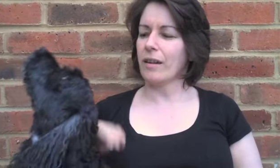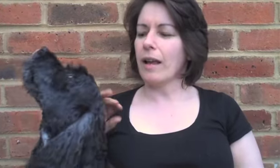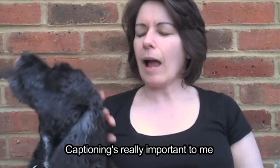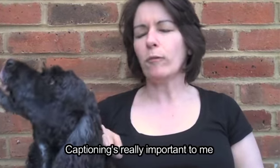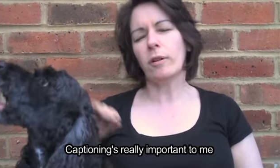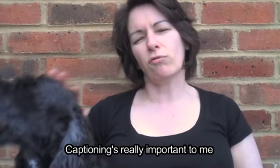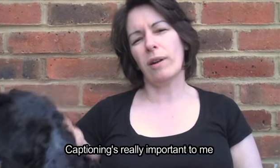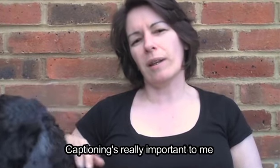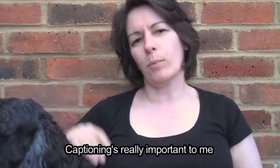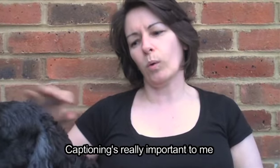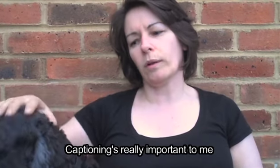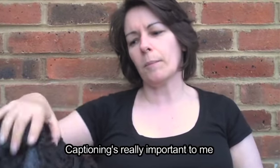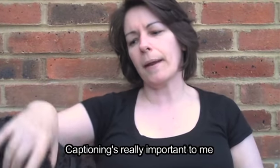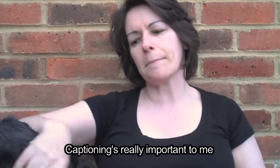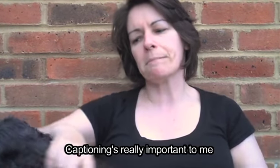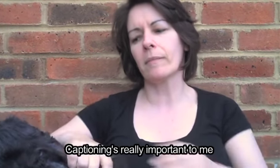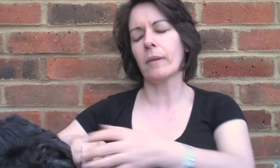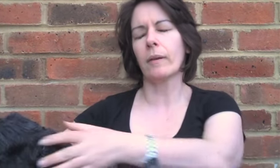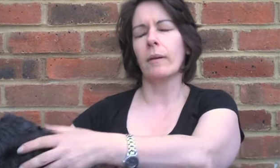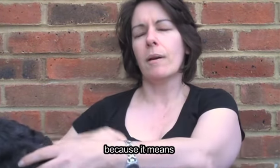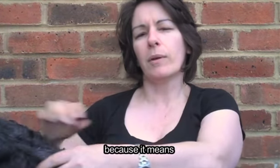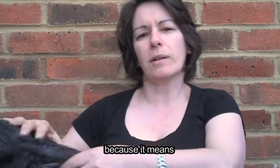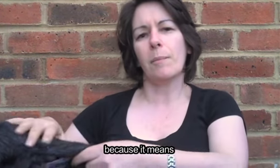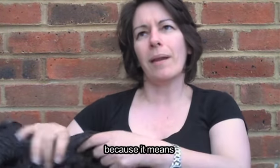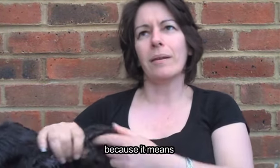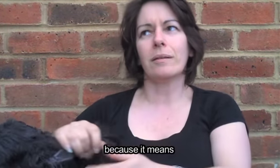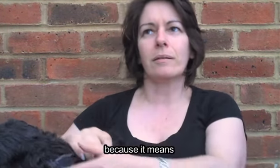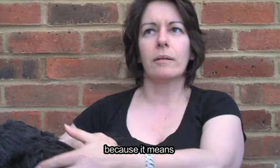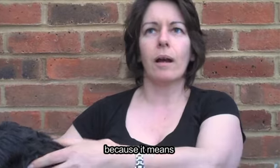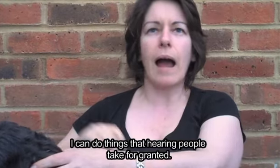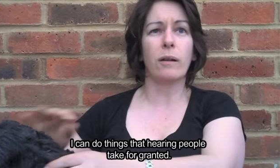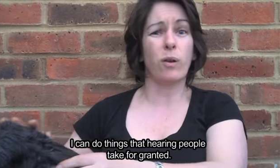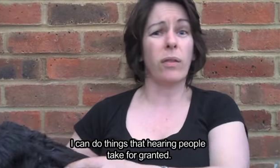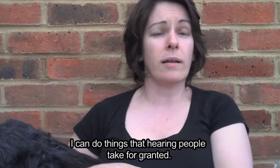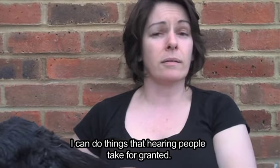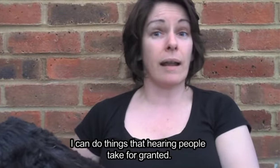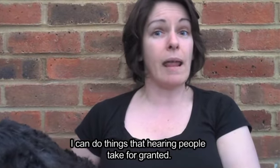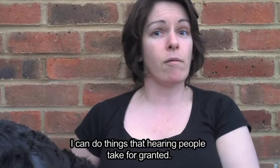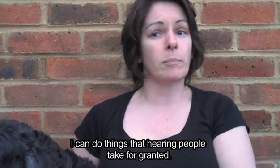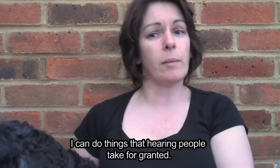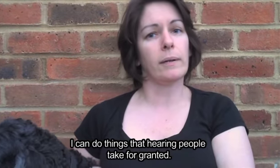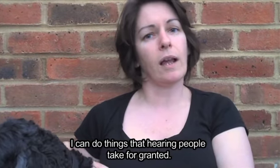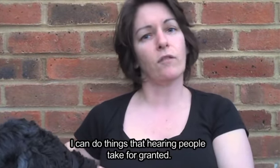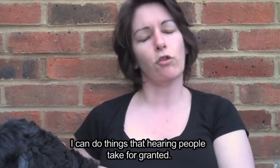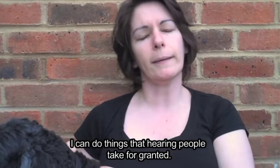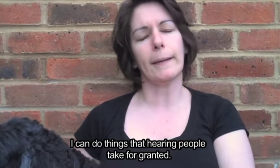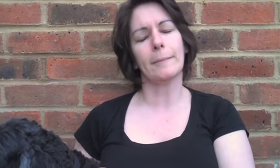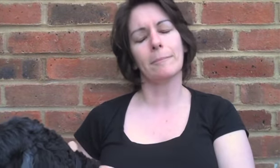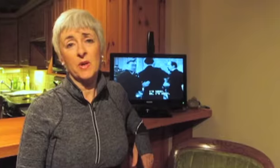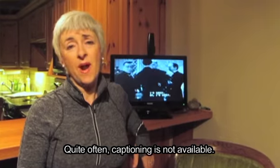Captioning is really important to me because it means I can do things that hearing people take for granted. Quite